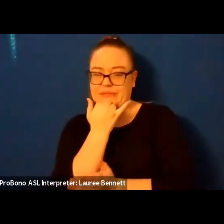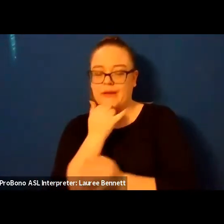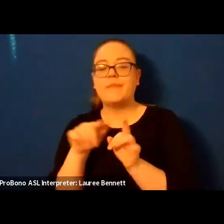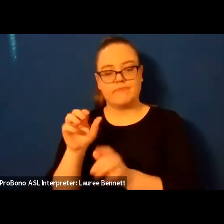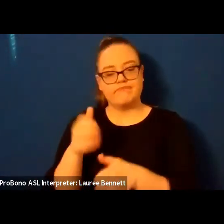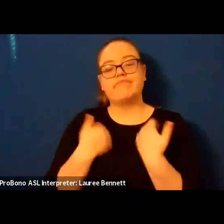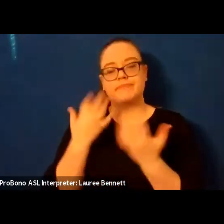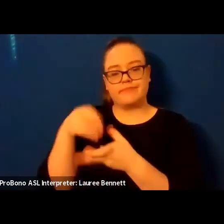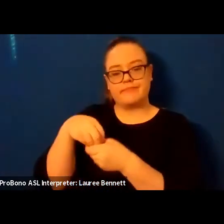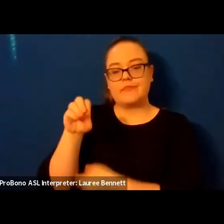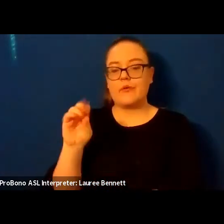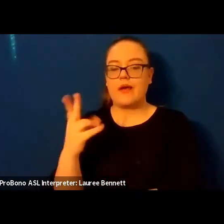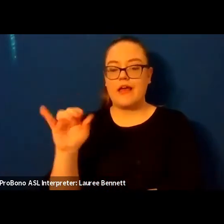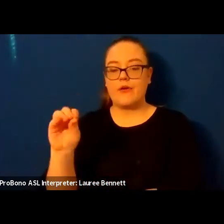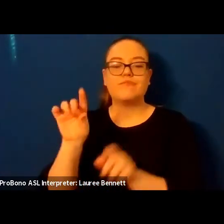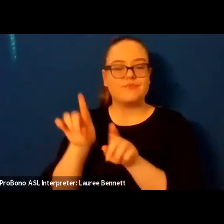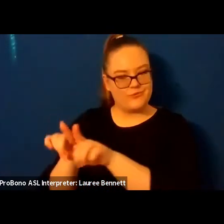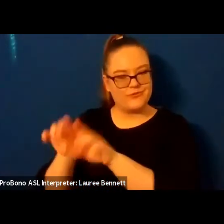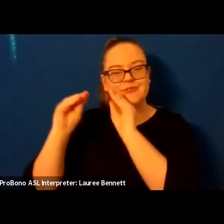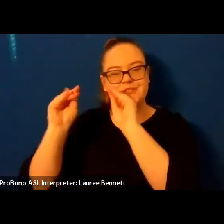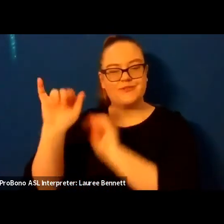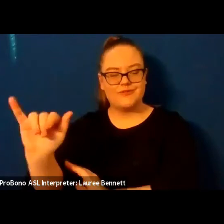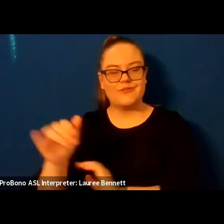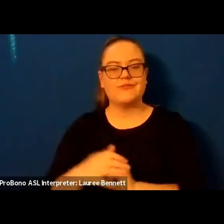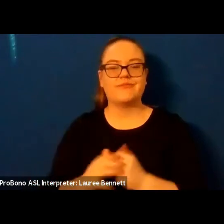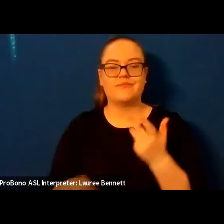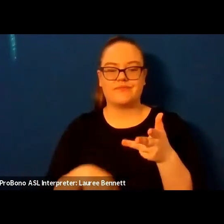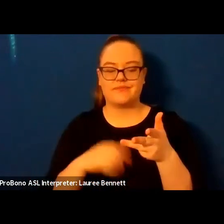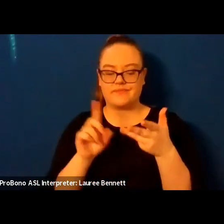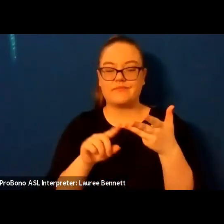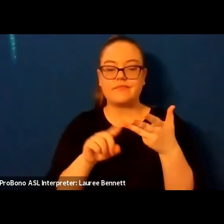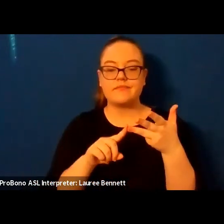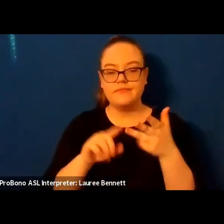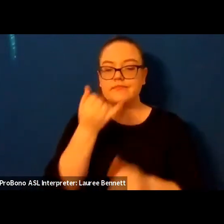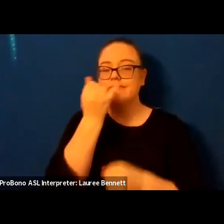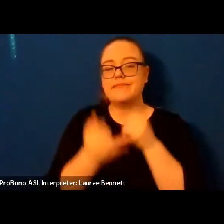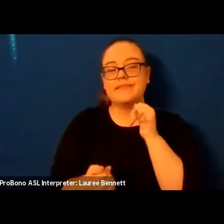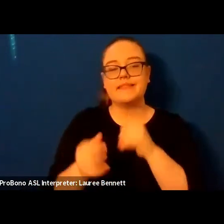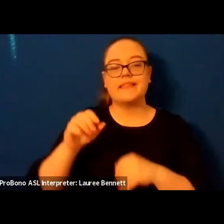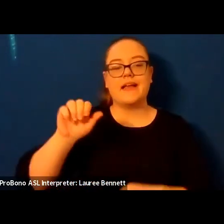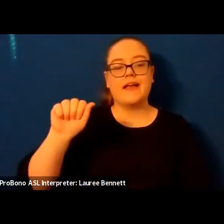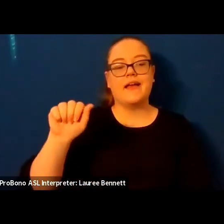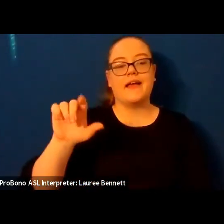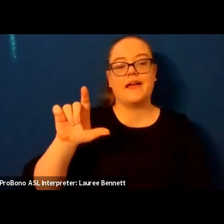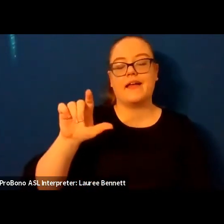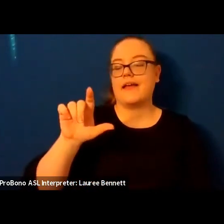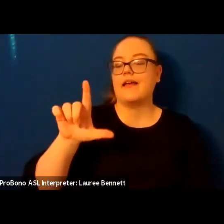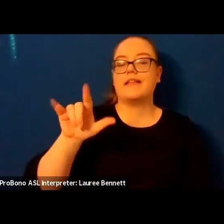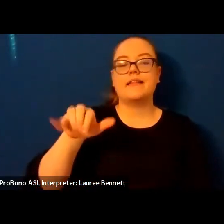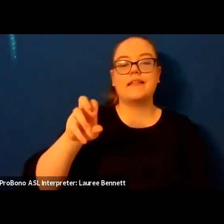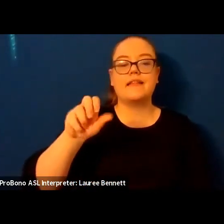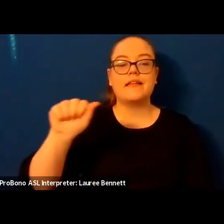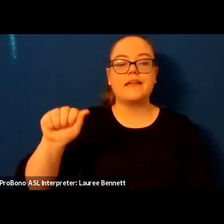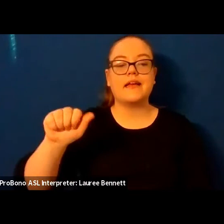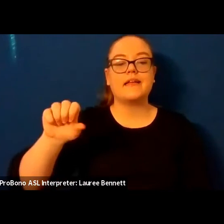poetry and then uh finally we have alicia lee ying sauchin um who is a features editor at the rumpus and